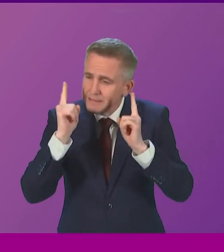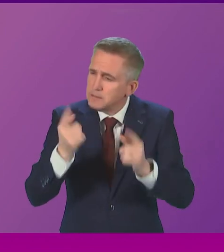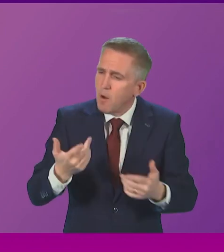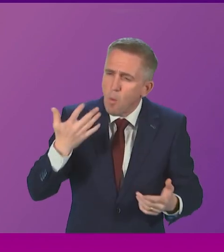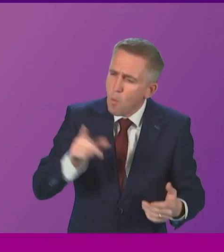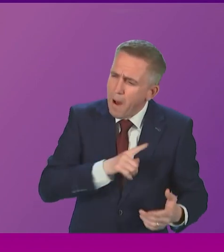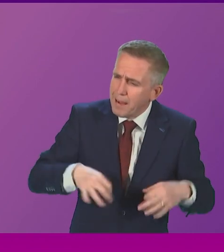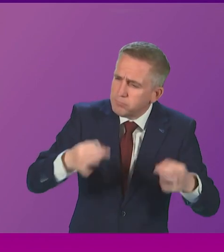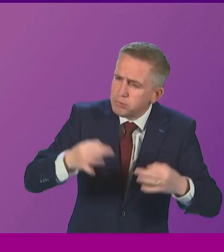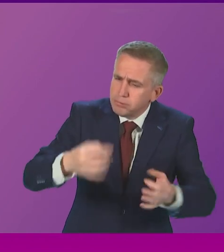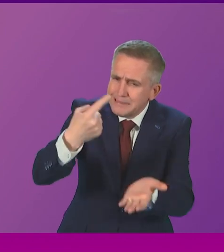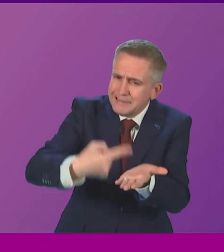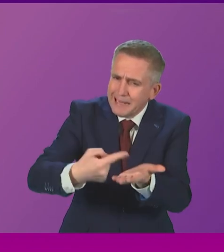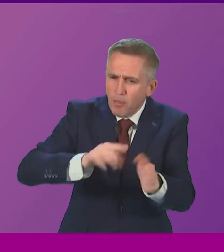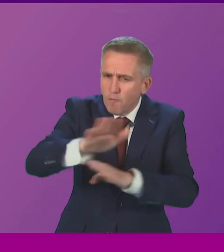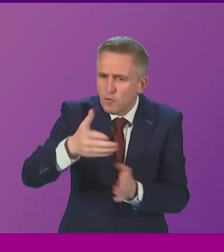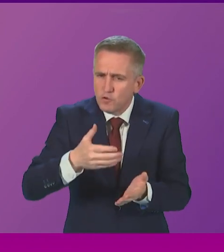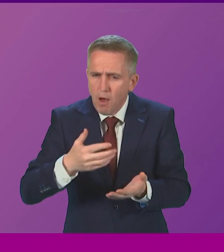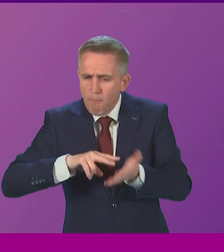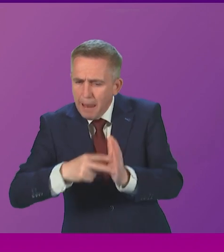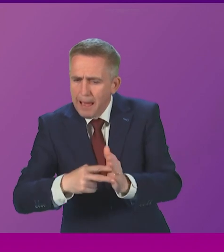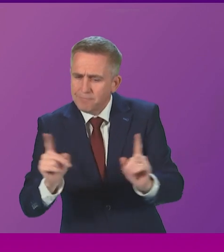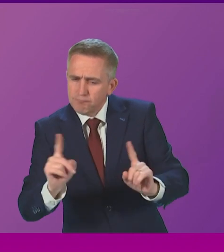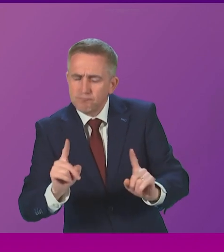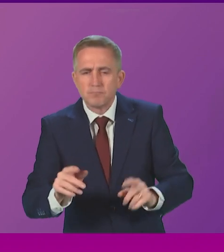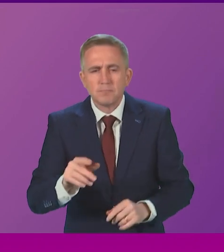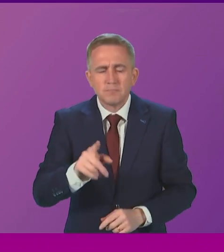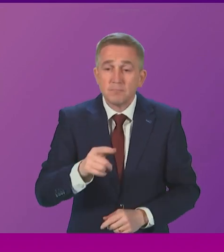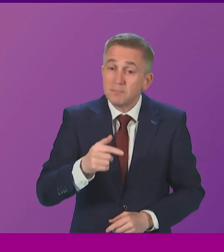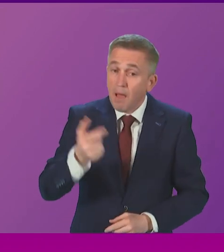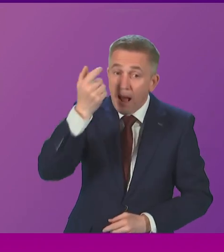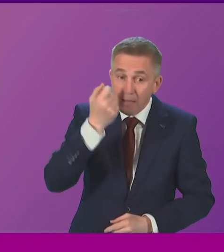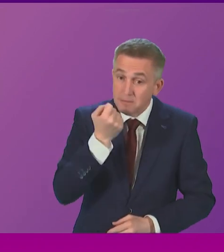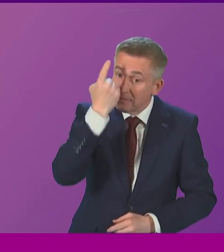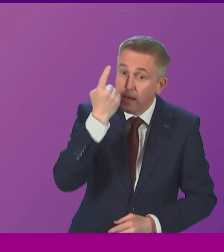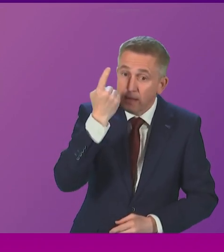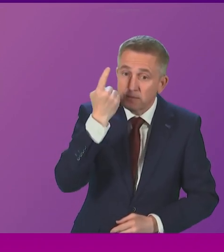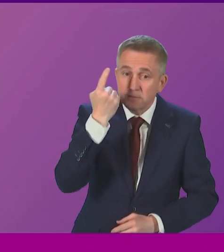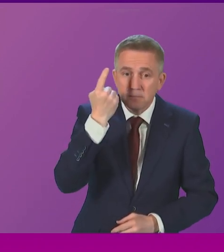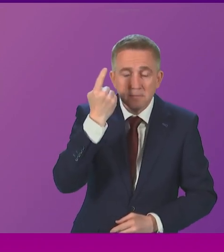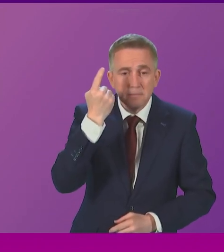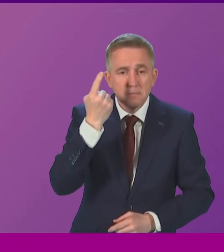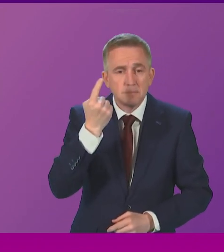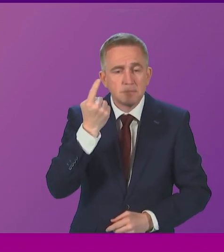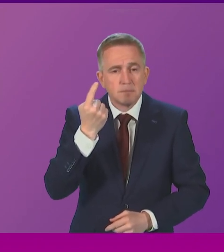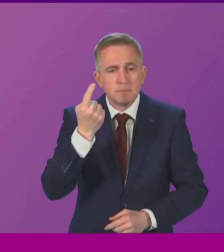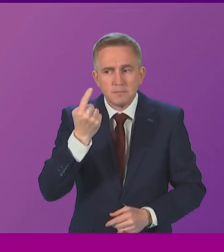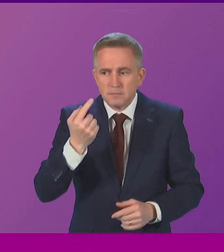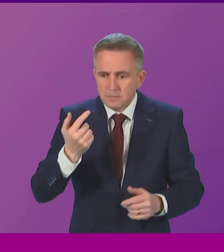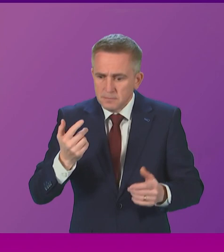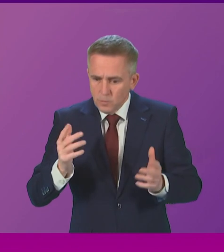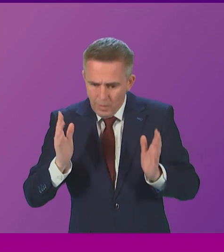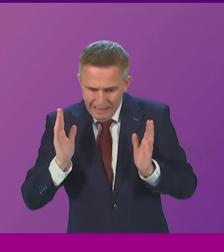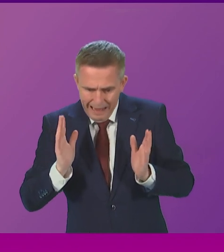wait? Minister. I understand the point that Mr Rennie makes, and that is one I take seriously because we do have to try and